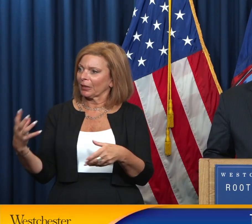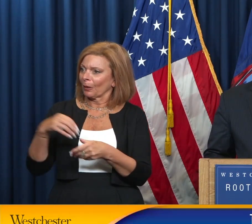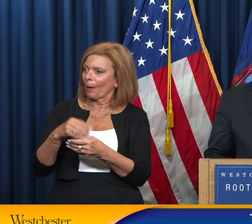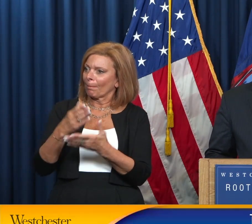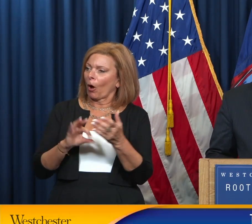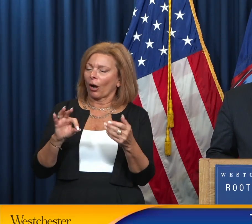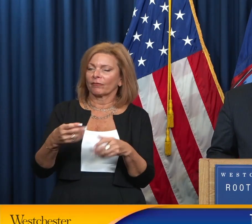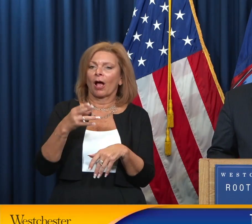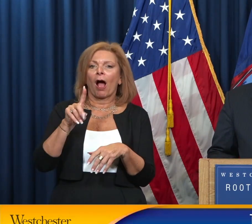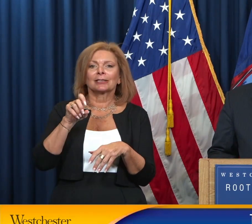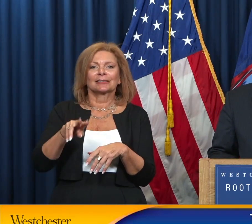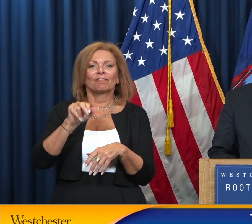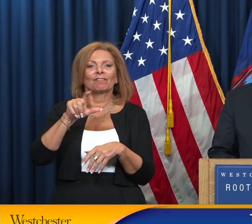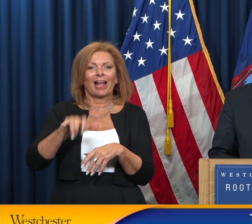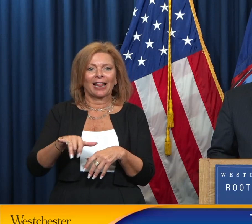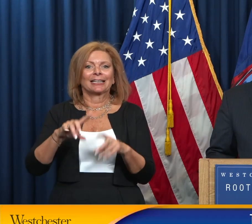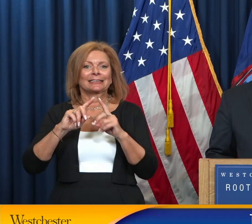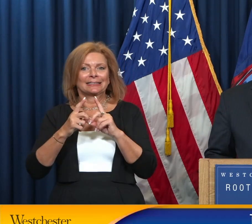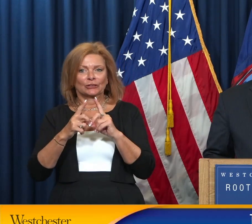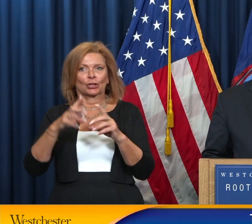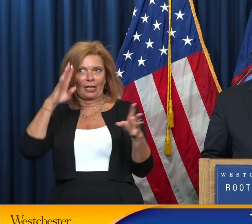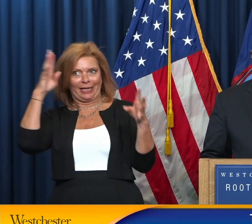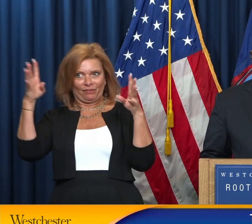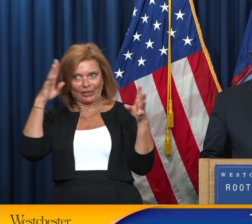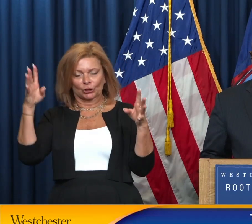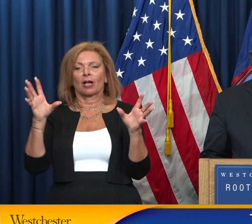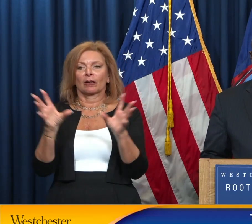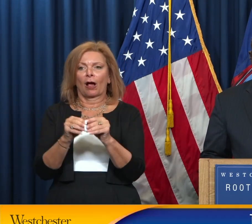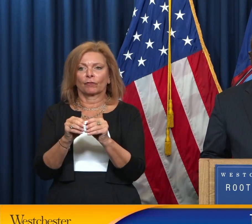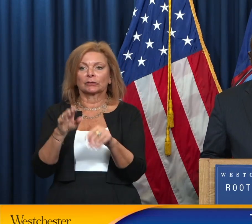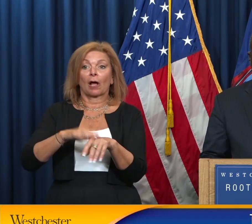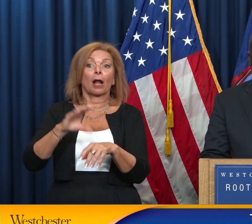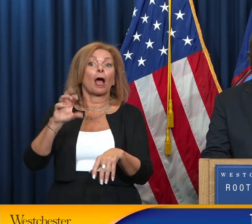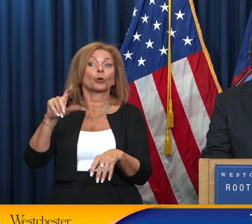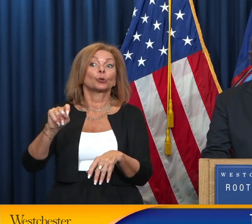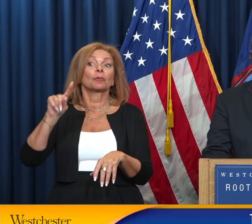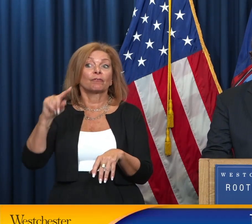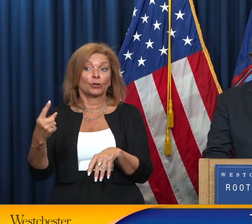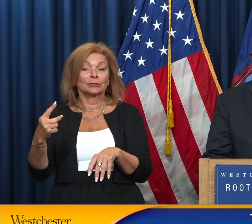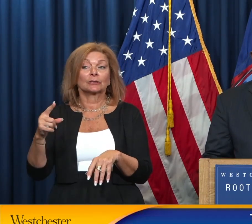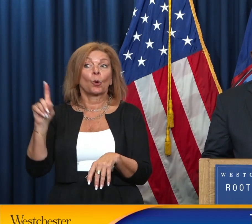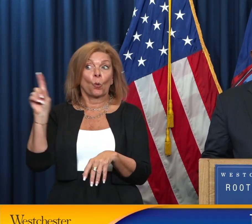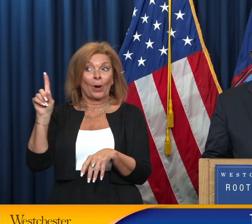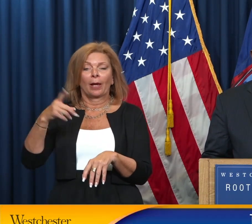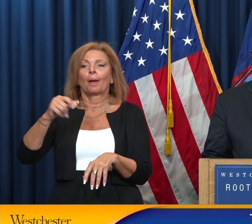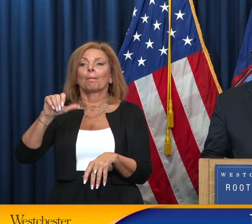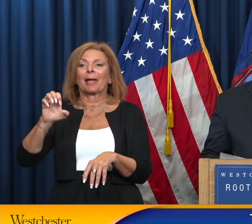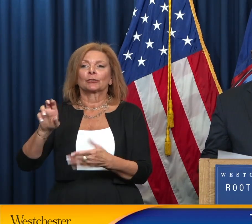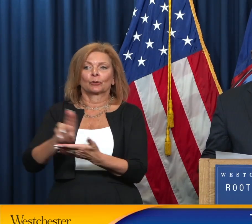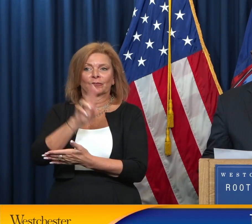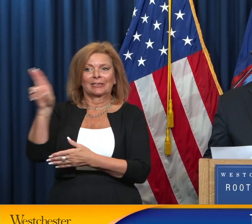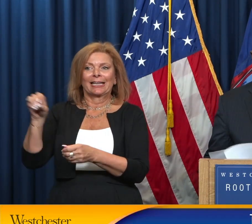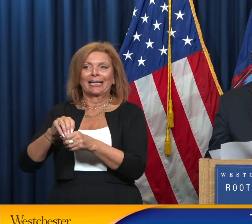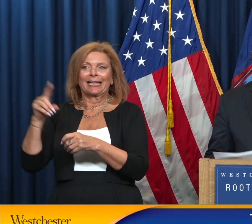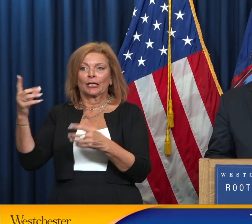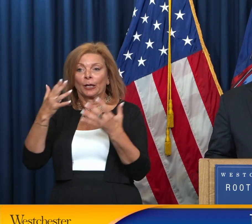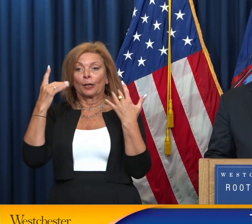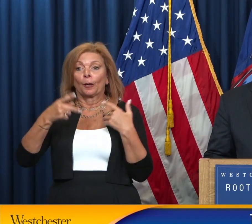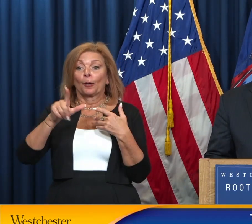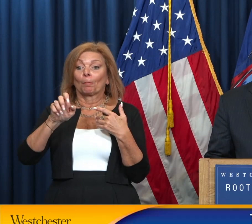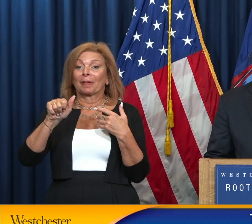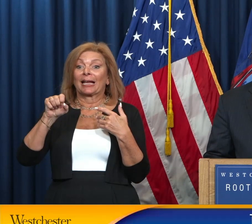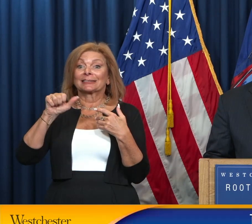of the Hudson Valley Digital Innovation Conference. And that's coming up on October 1st at Pace University in Pleasantville. And